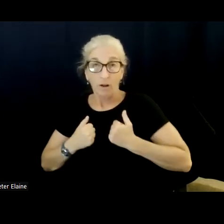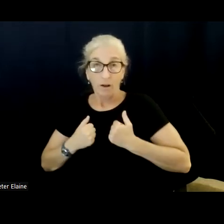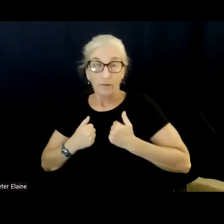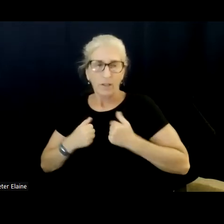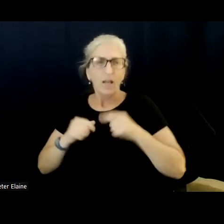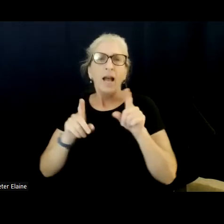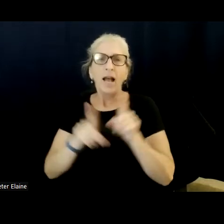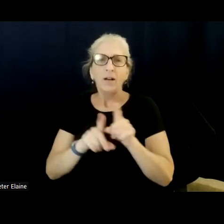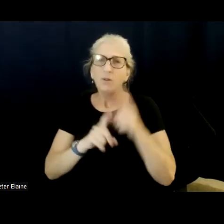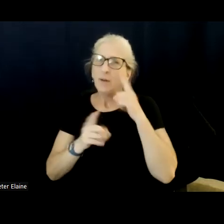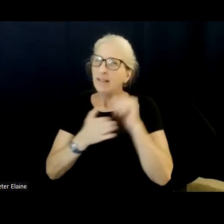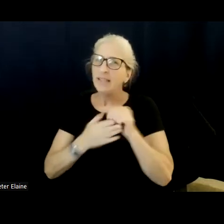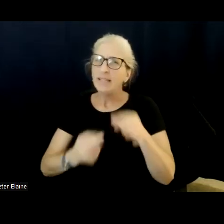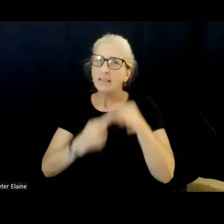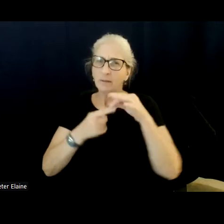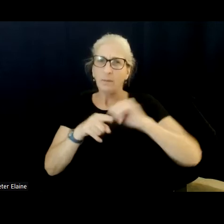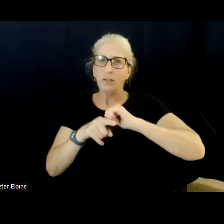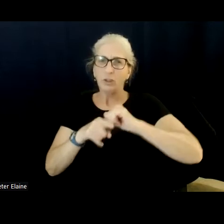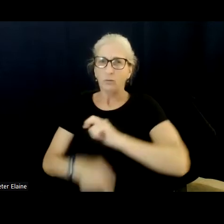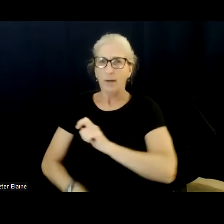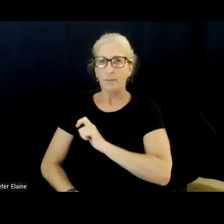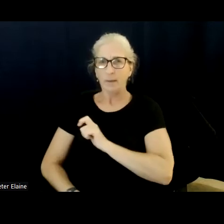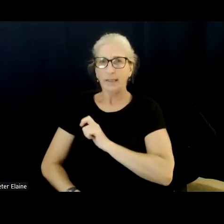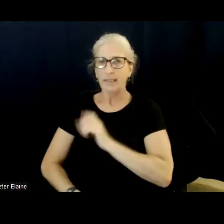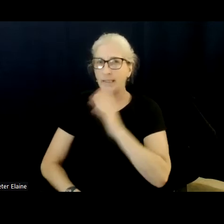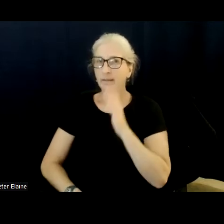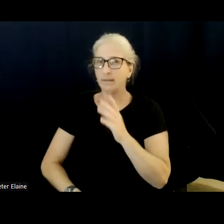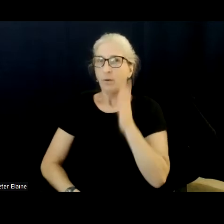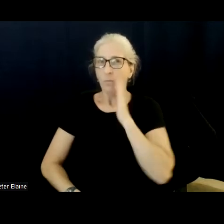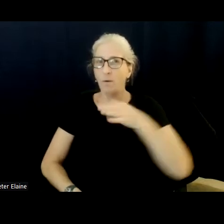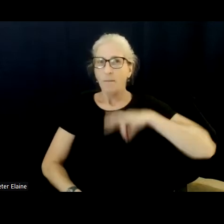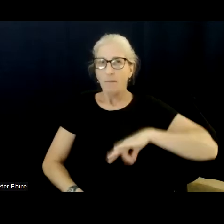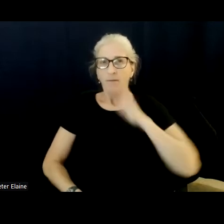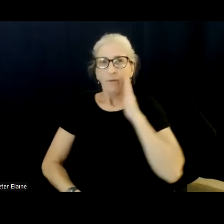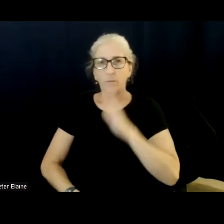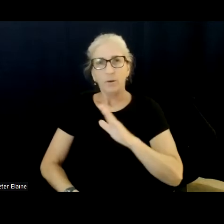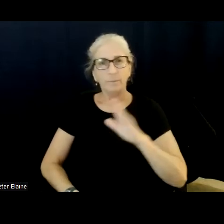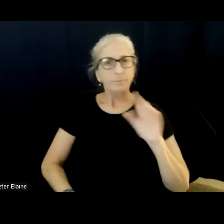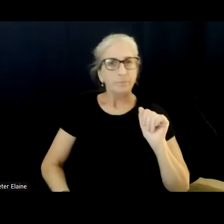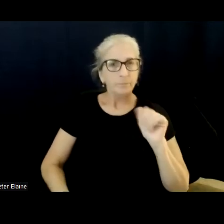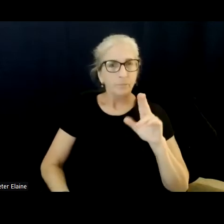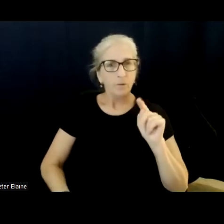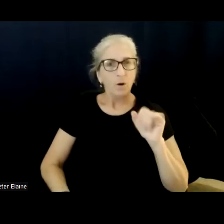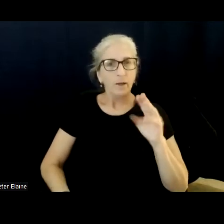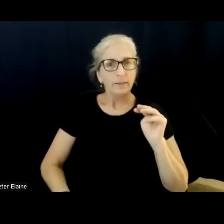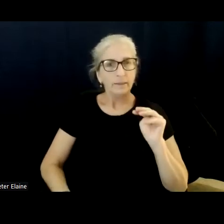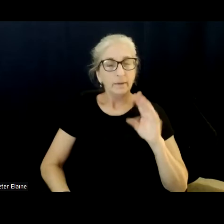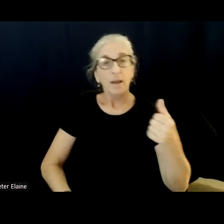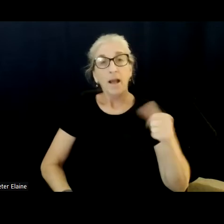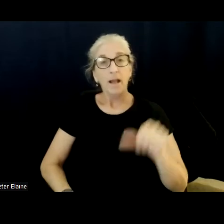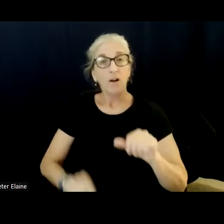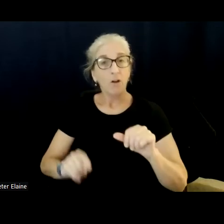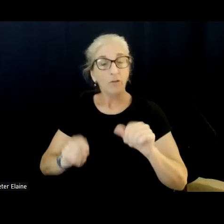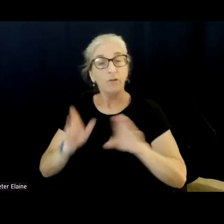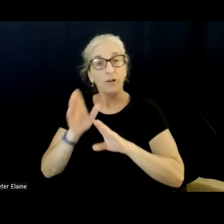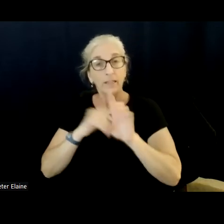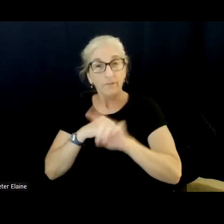specially trained police would be very helpful because a lot of, especially autism and other developmental delays, uh, really hurt communicative